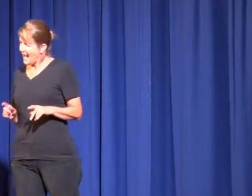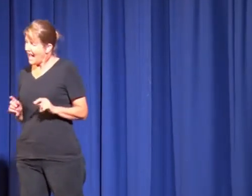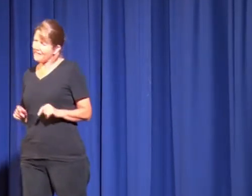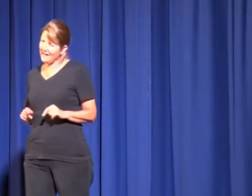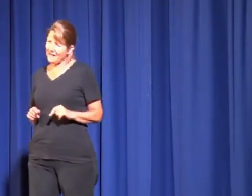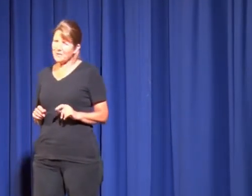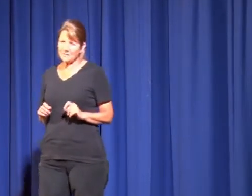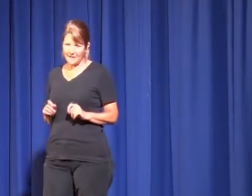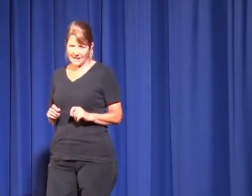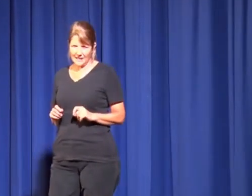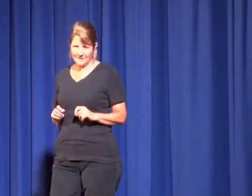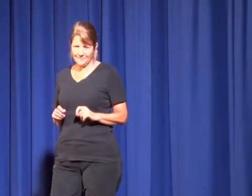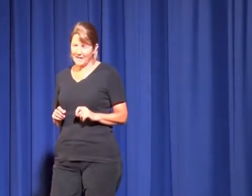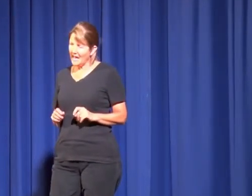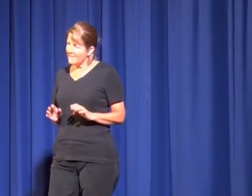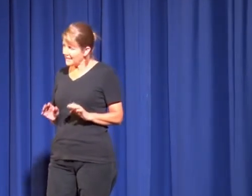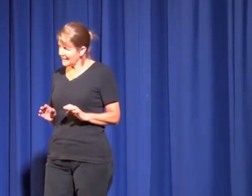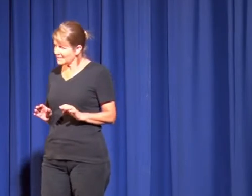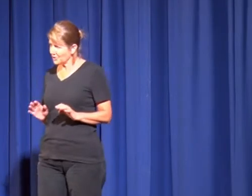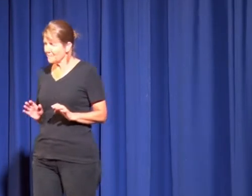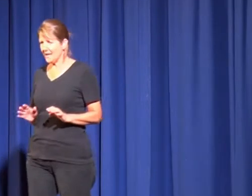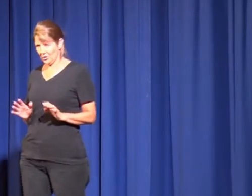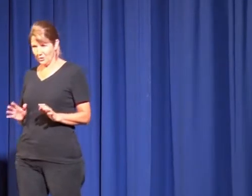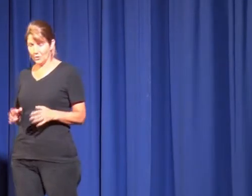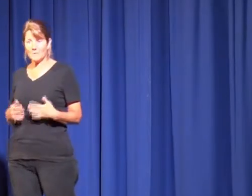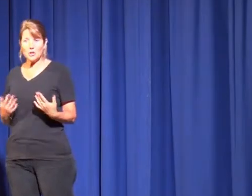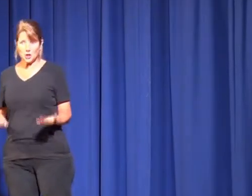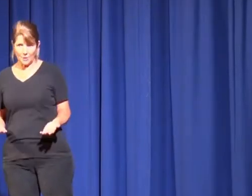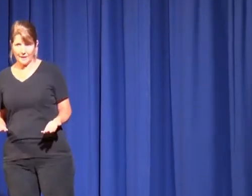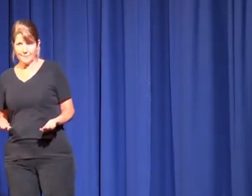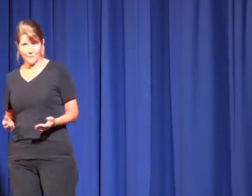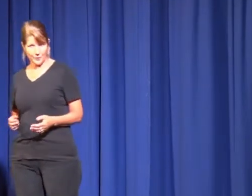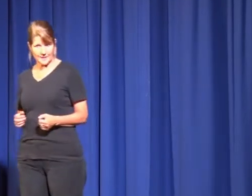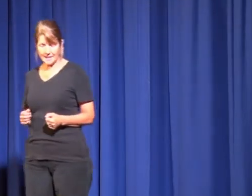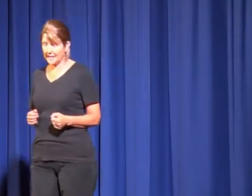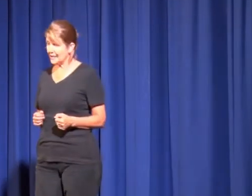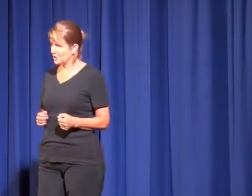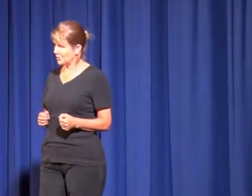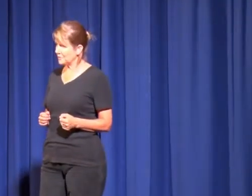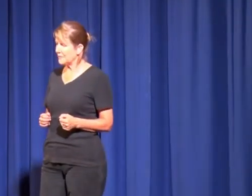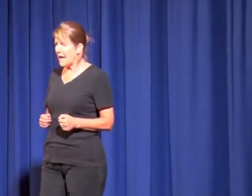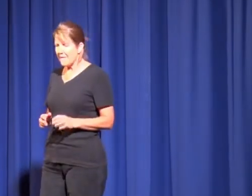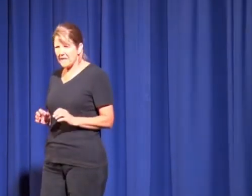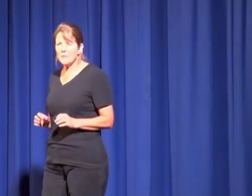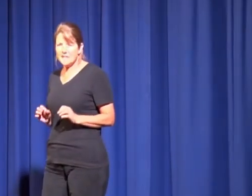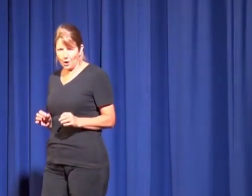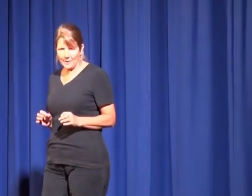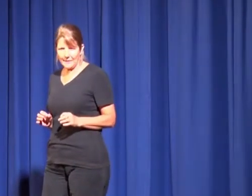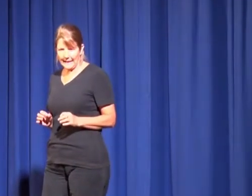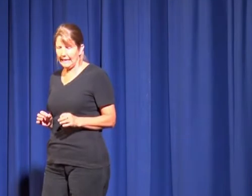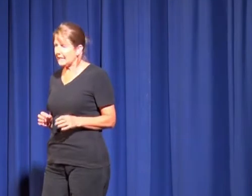And then there was Vicky. Vicky is what you might call mature for a teenage girl. Vicky was going with leg